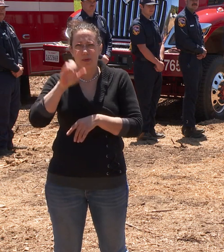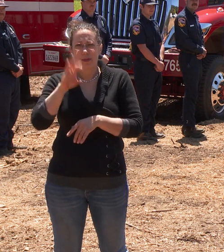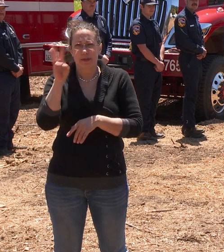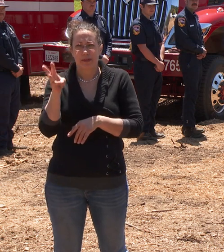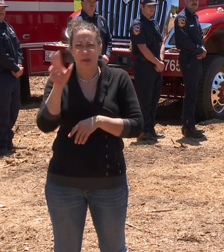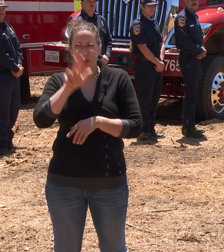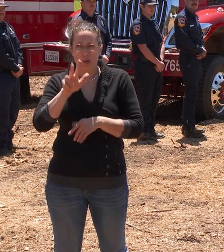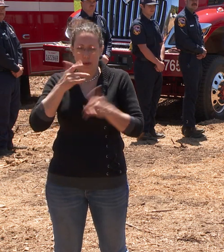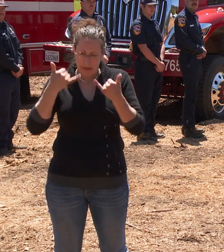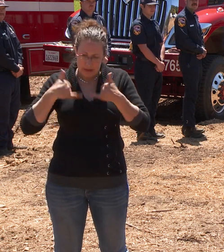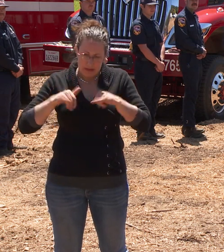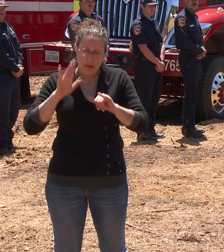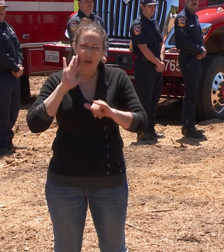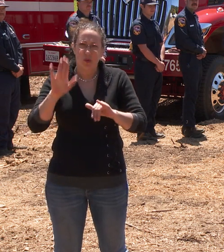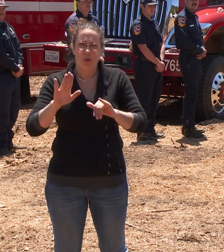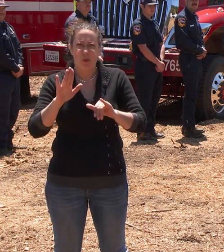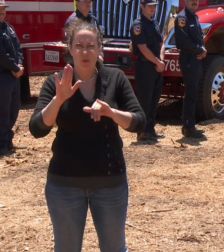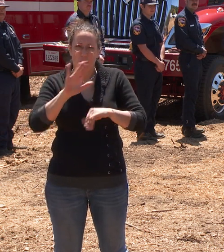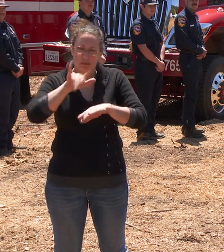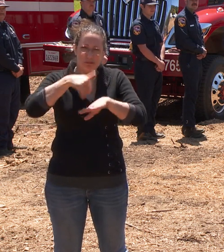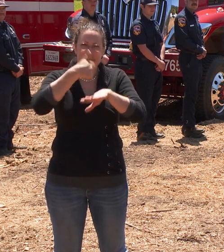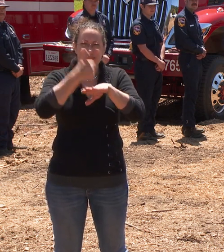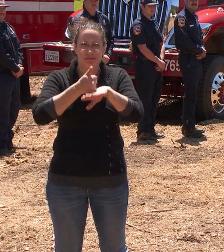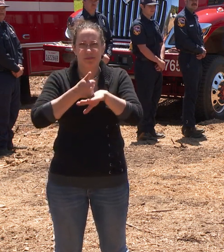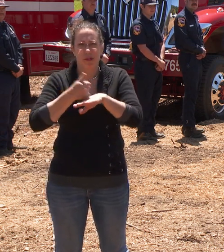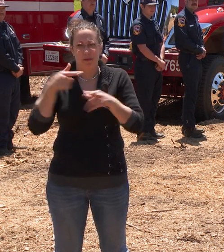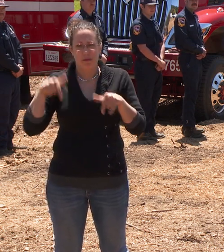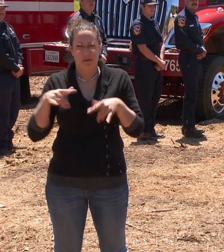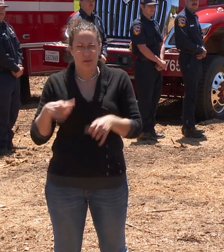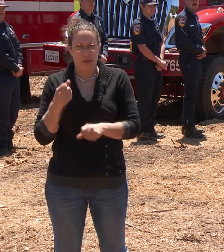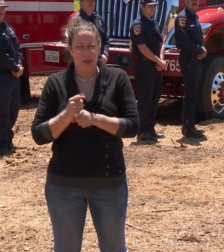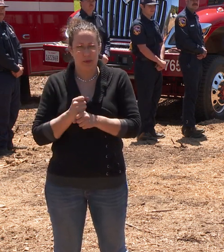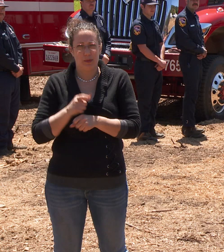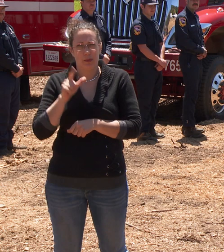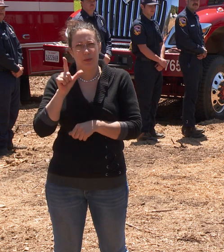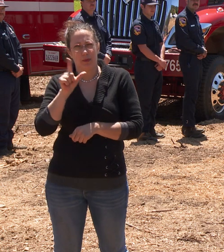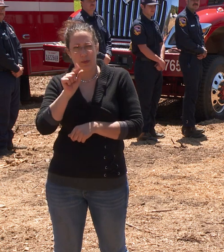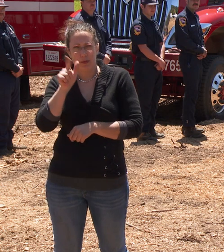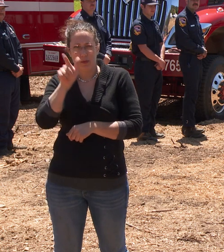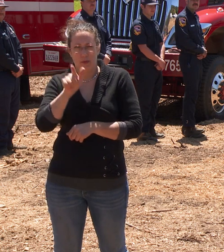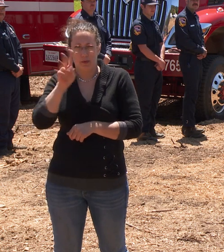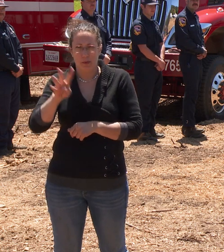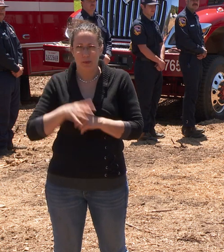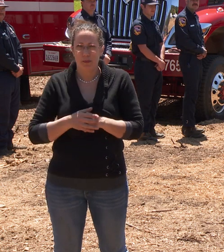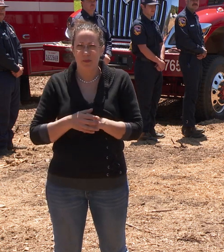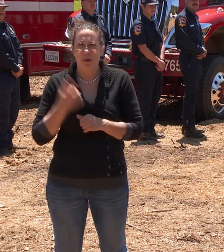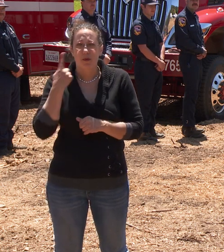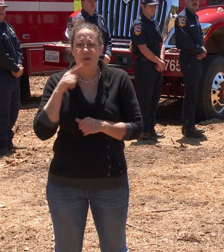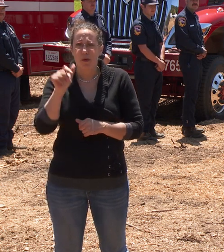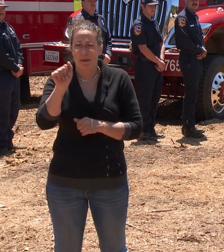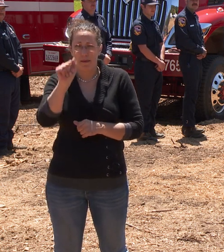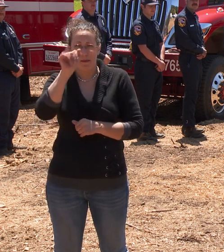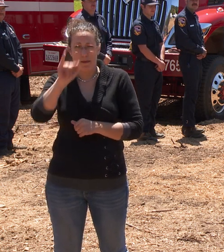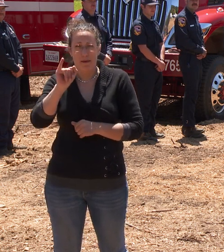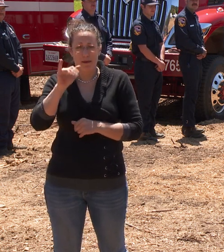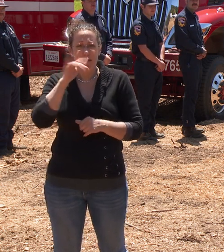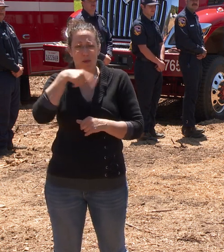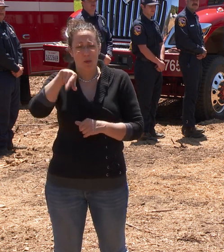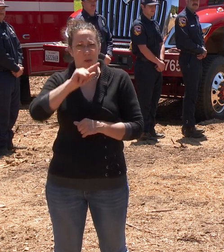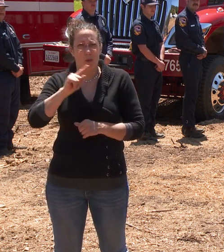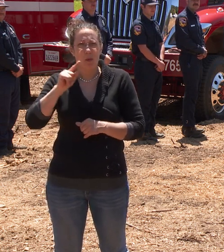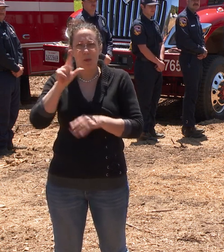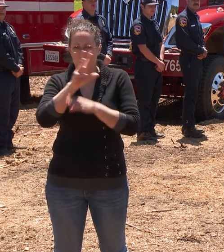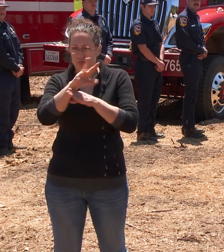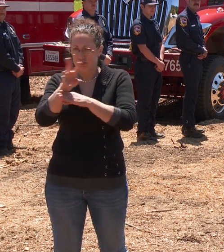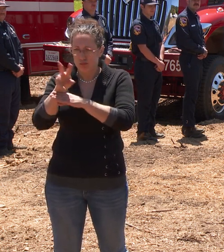that are still to come in 2024. And by utilizing artificial intelligence, those cameras are now